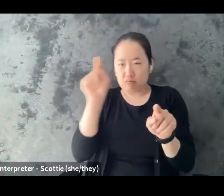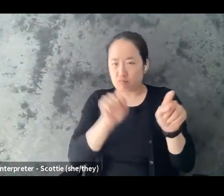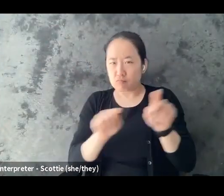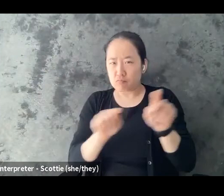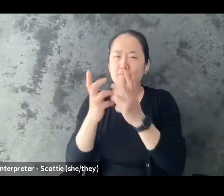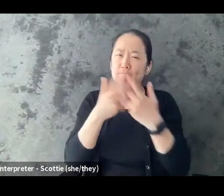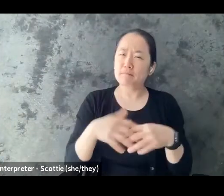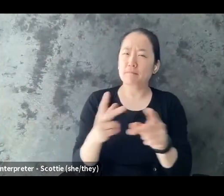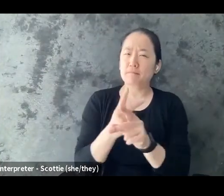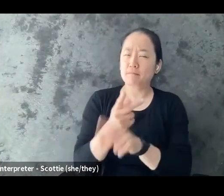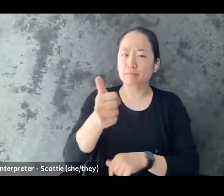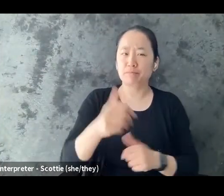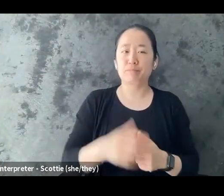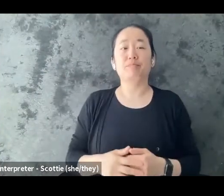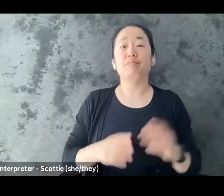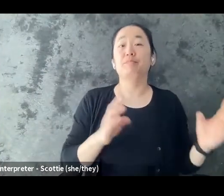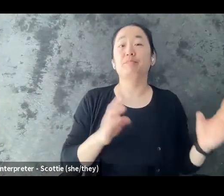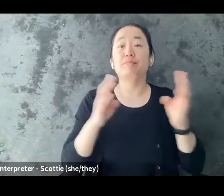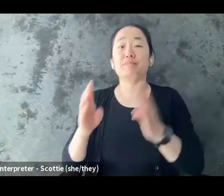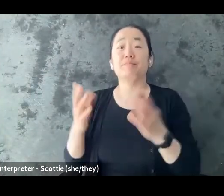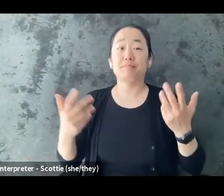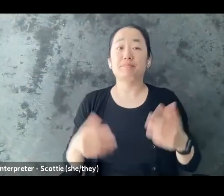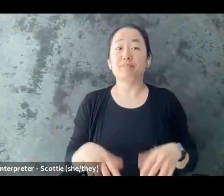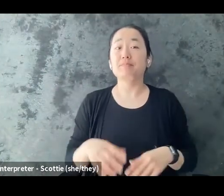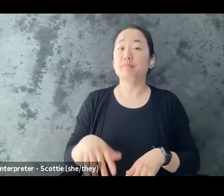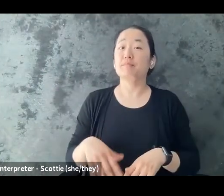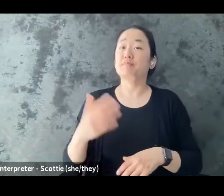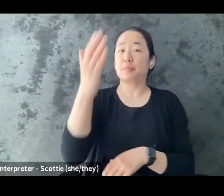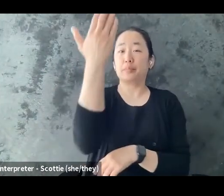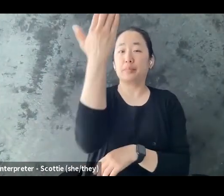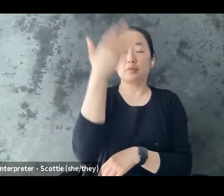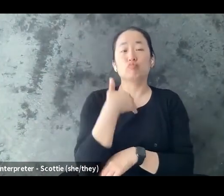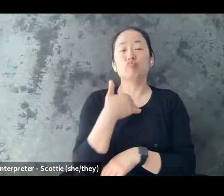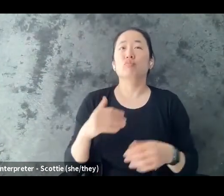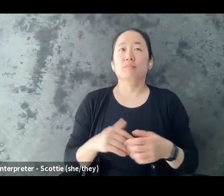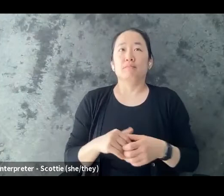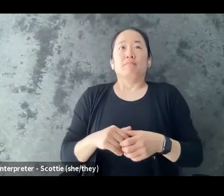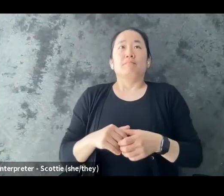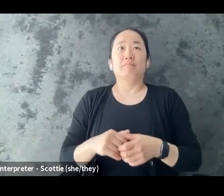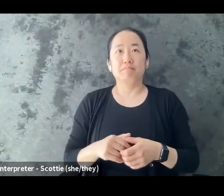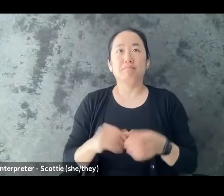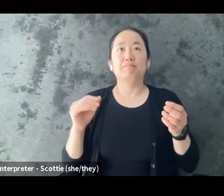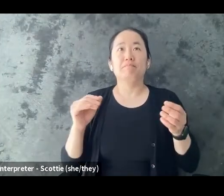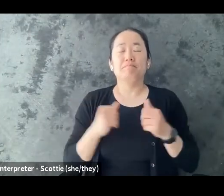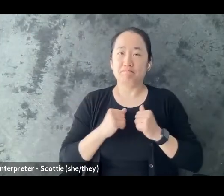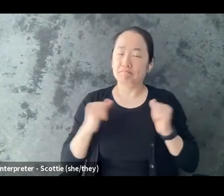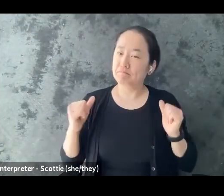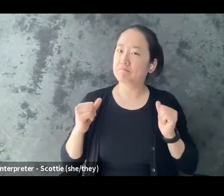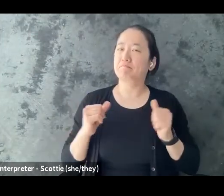maybe you practice saying things out loud in front of a mirror and seeing what you look like when you say those